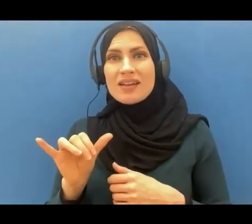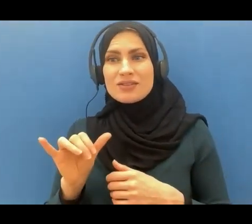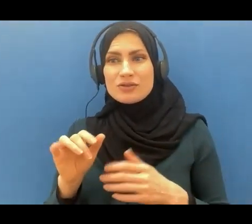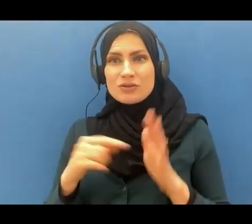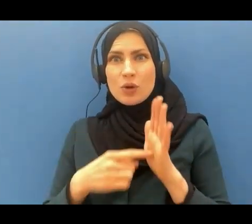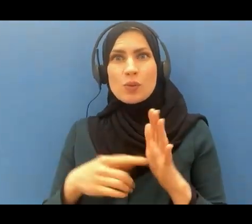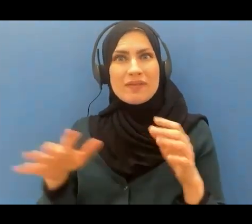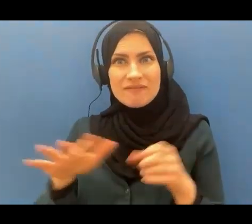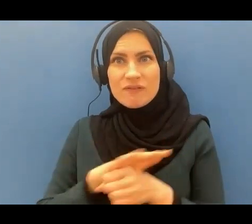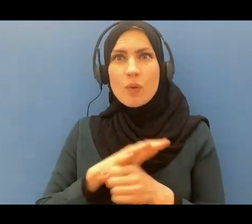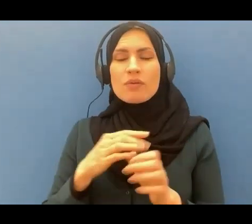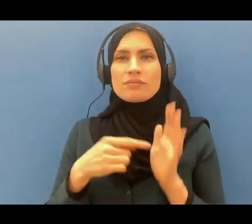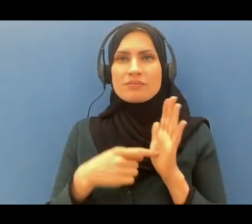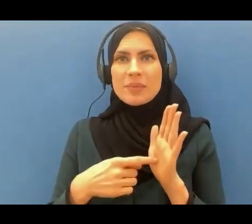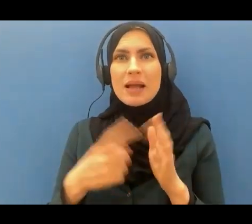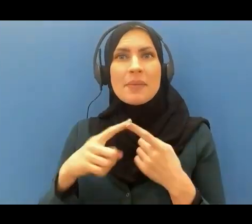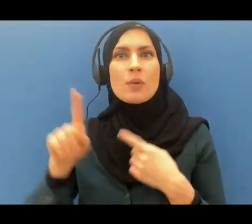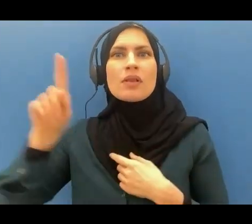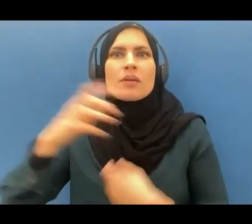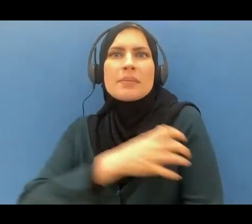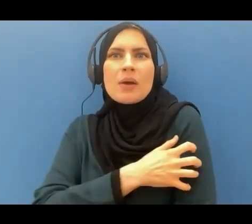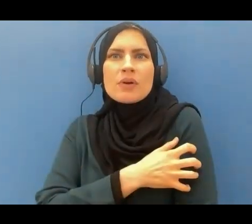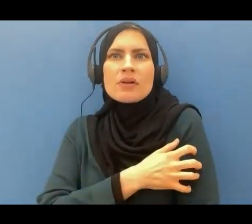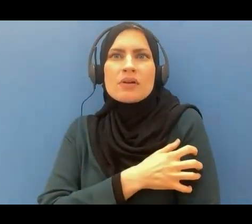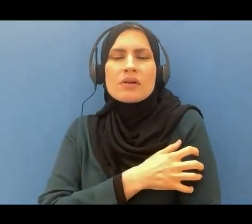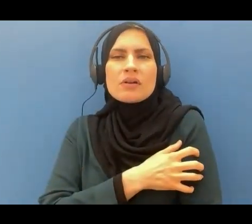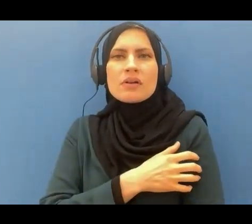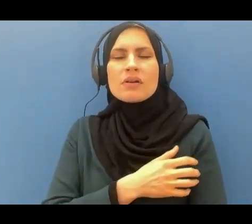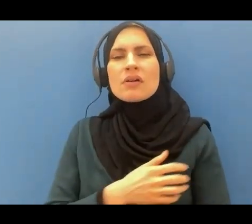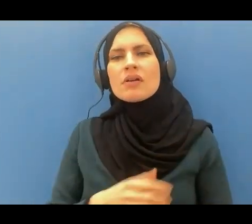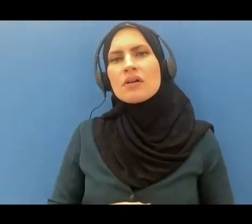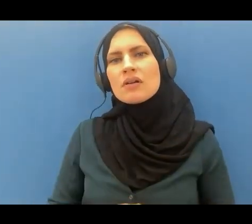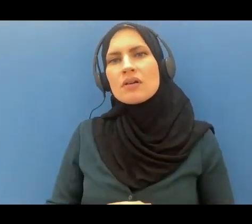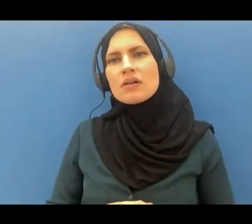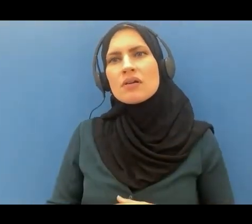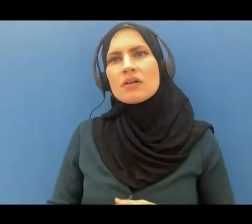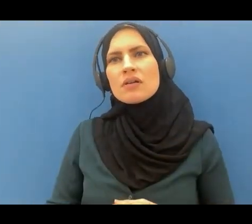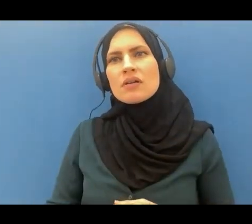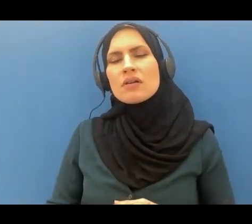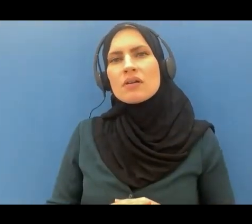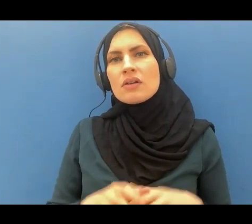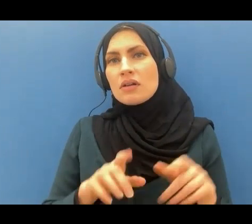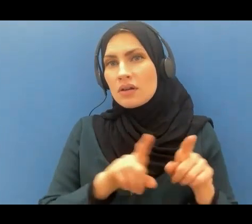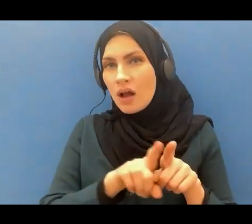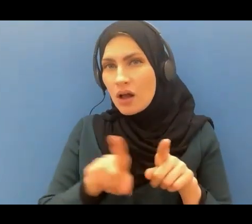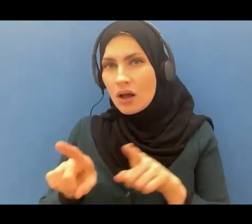only of the power of Allah the powers of Allah but it is also to